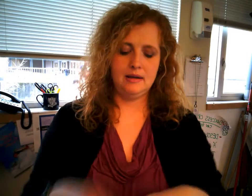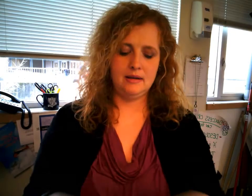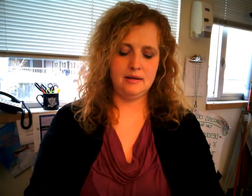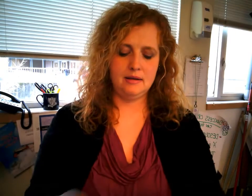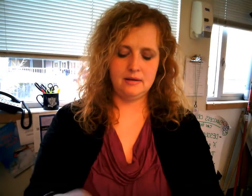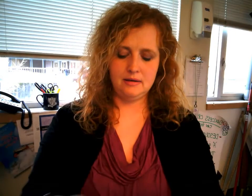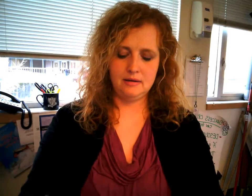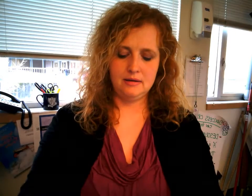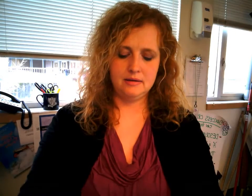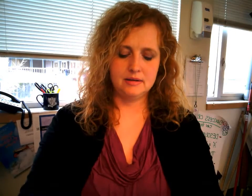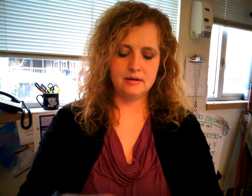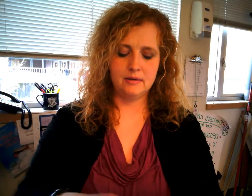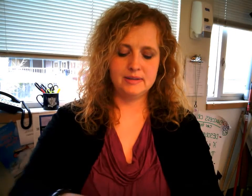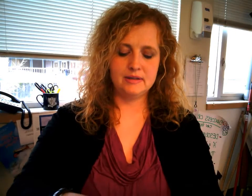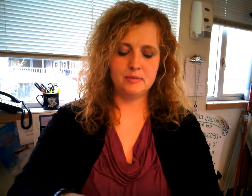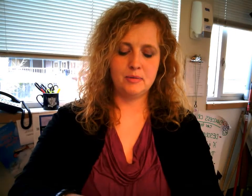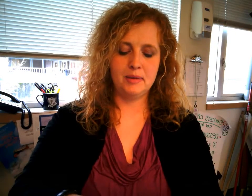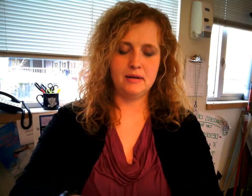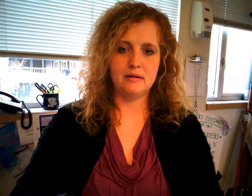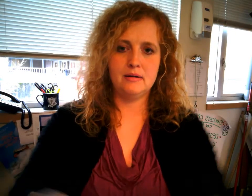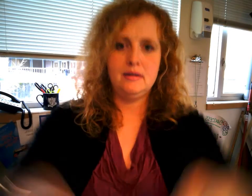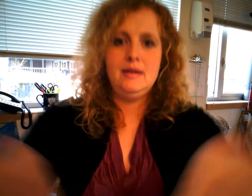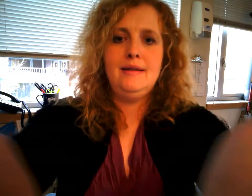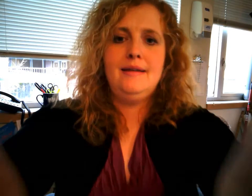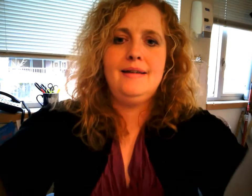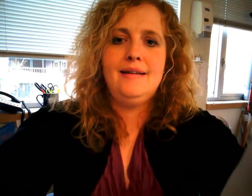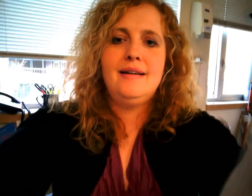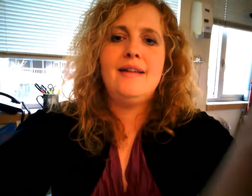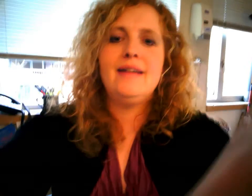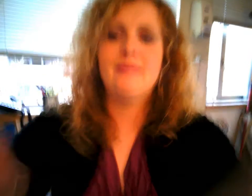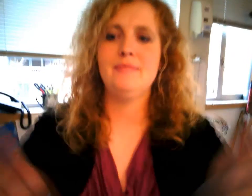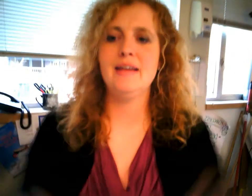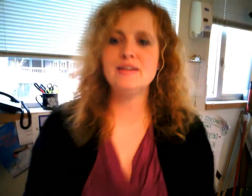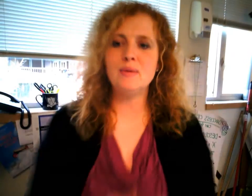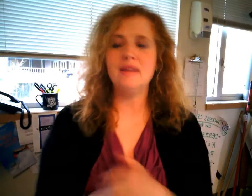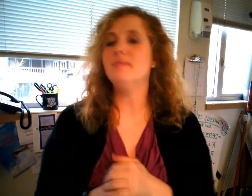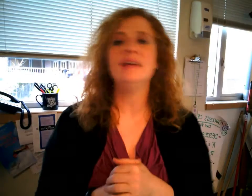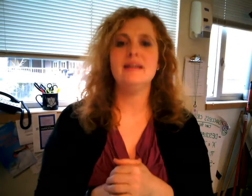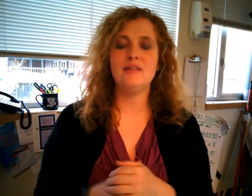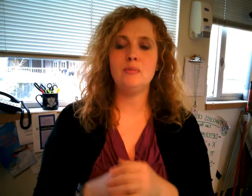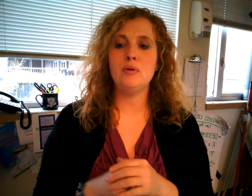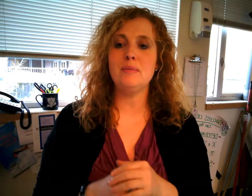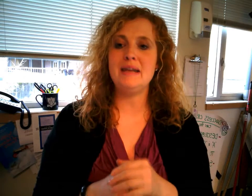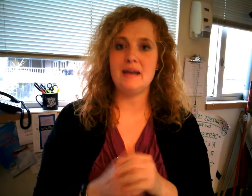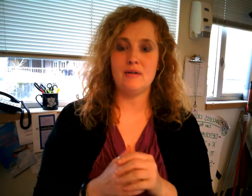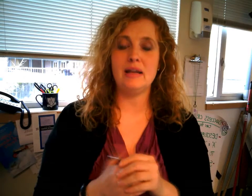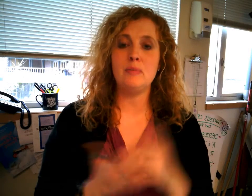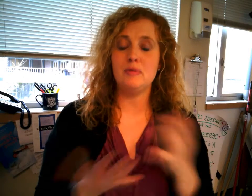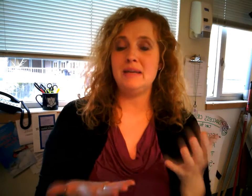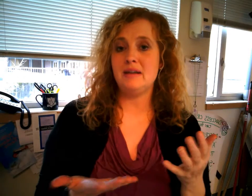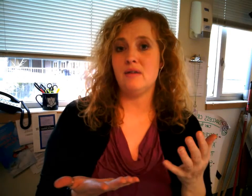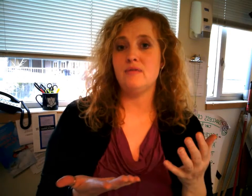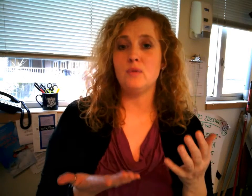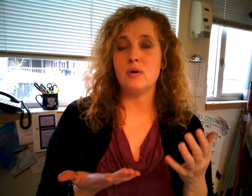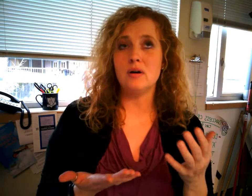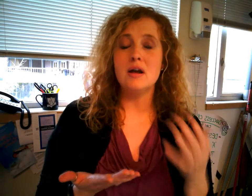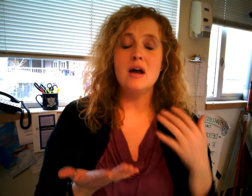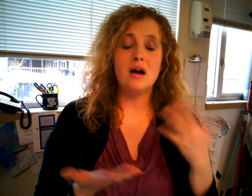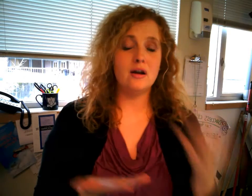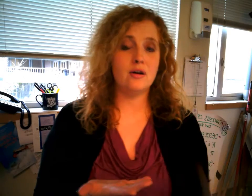and sorry I wasn't prepared next one is put me down like put me down for a